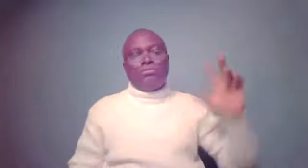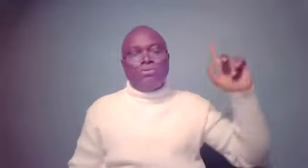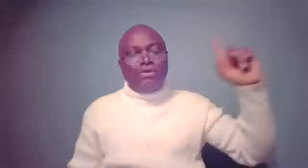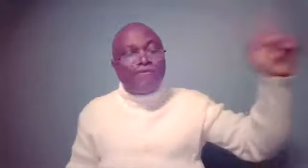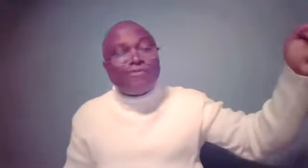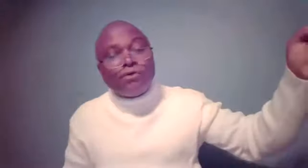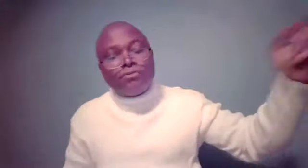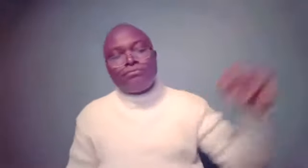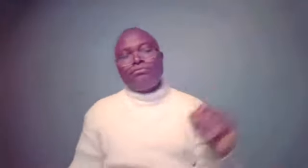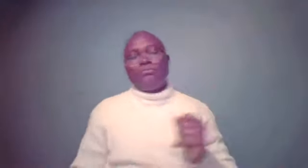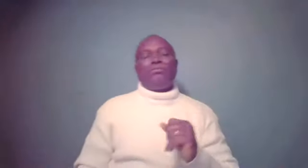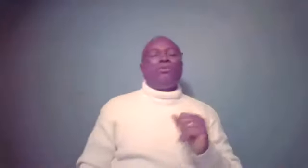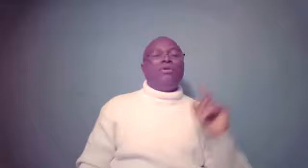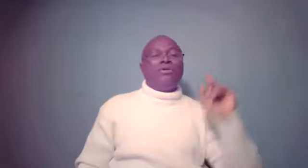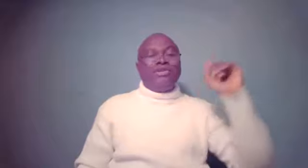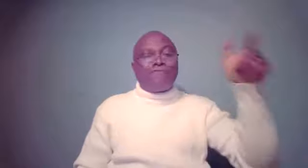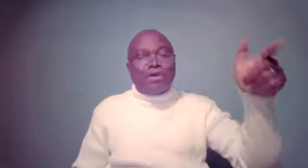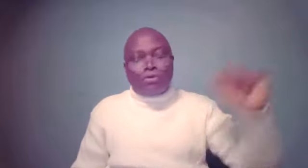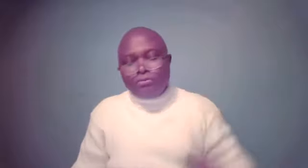The fearful, the fickle.